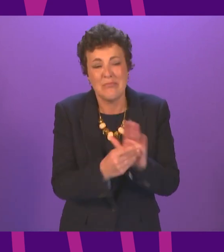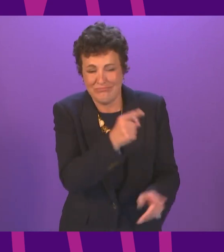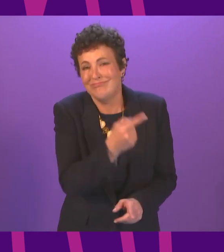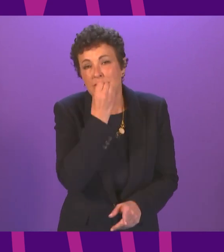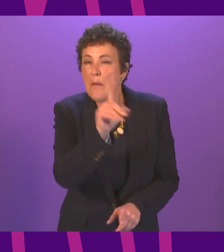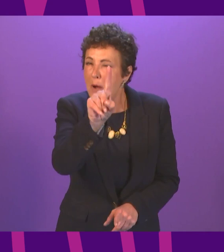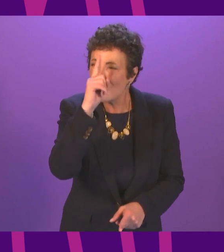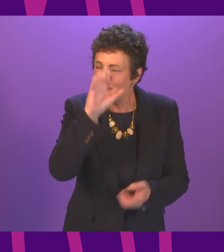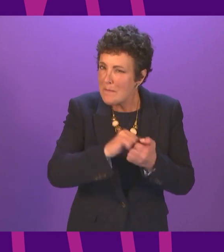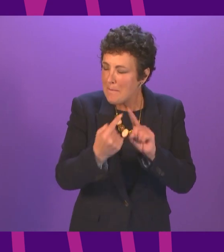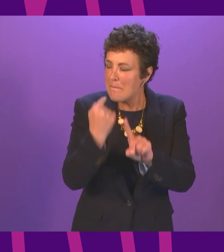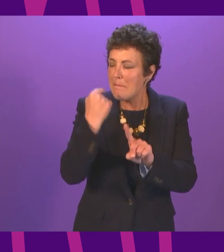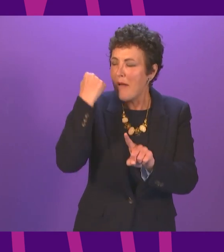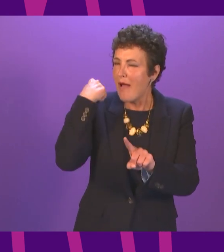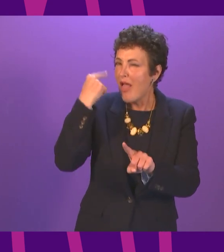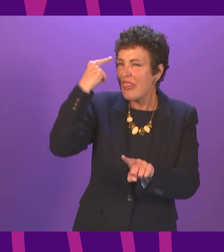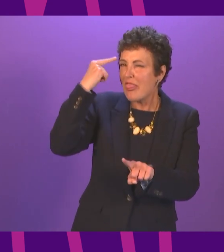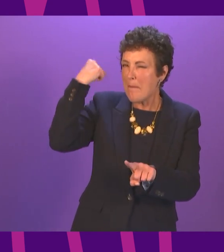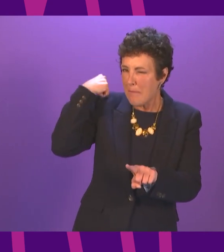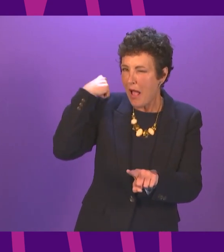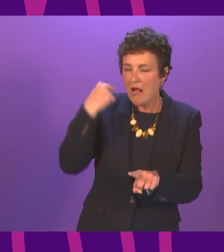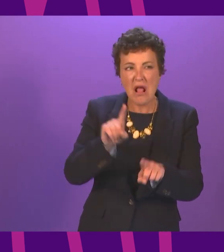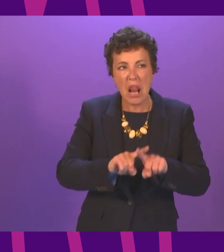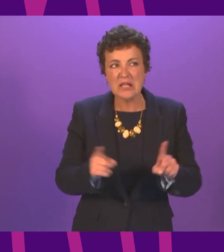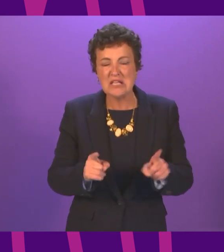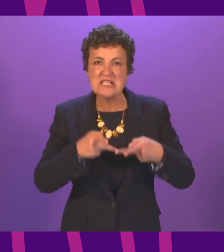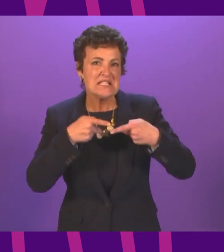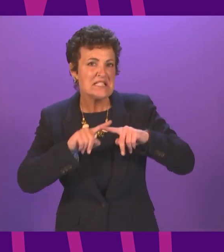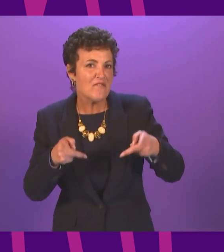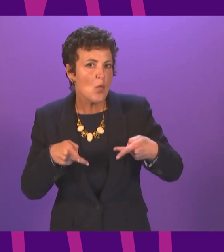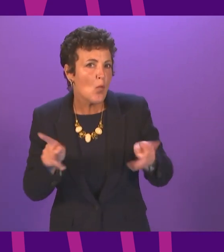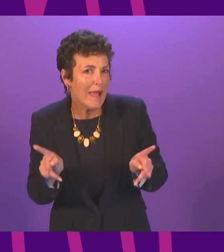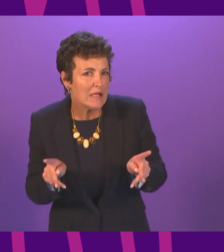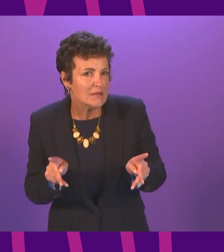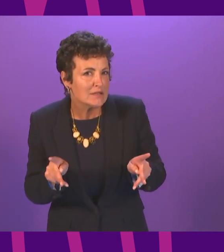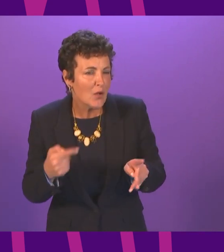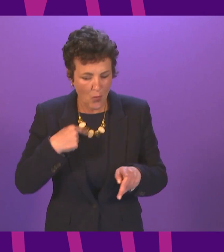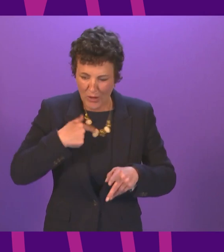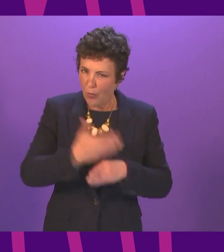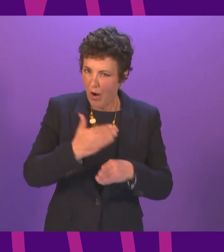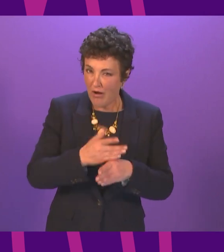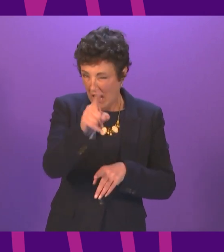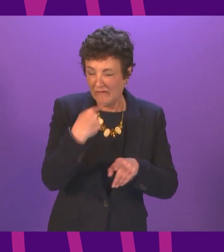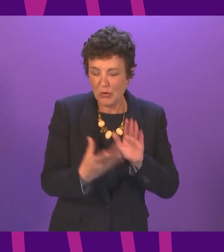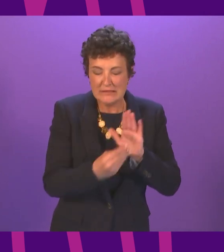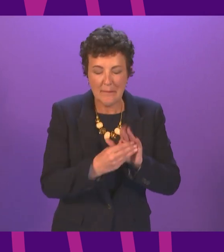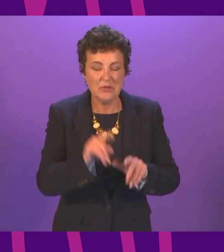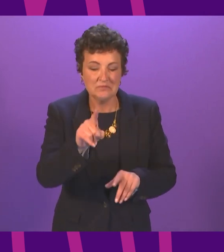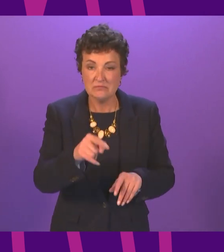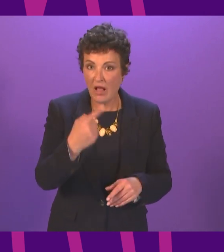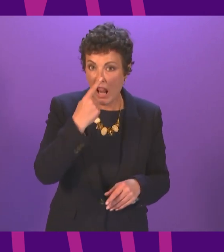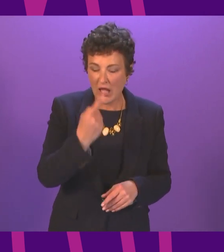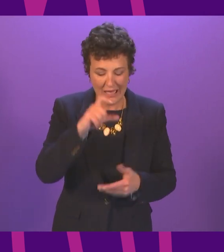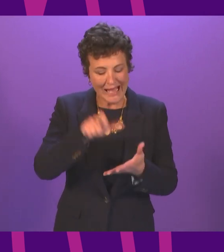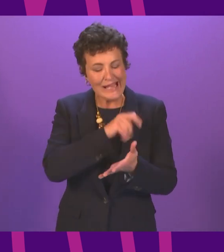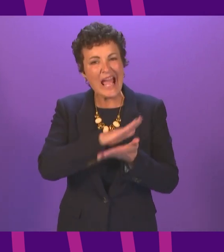not constrained by the way the system had previously worked and instead focused on delivering for the individual. Examples such as the